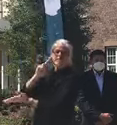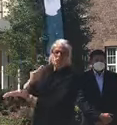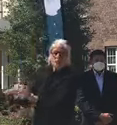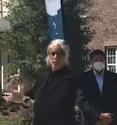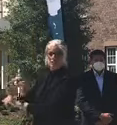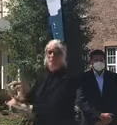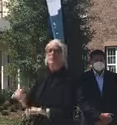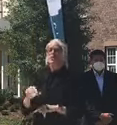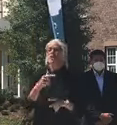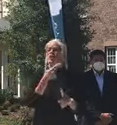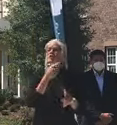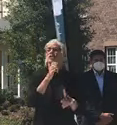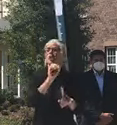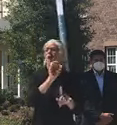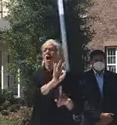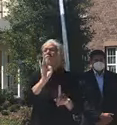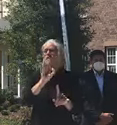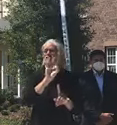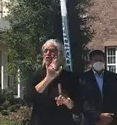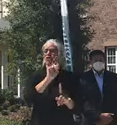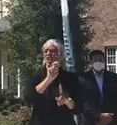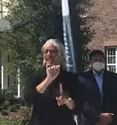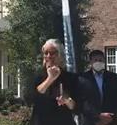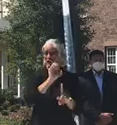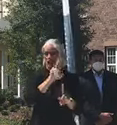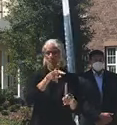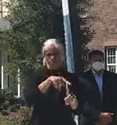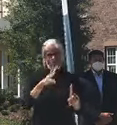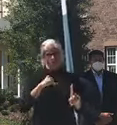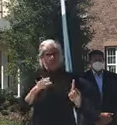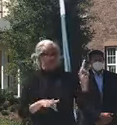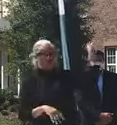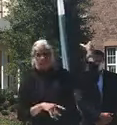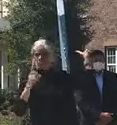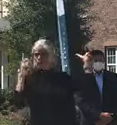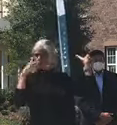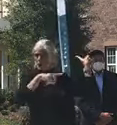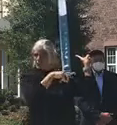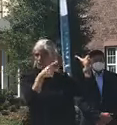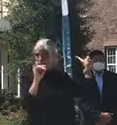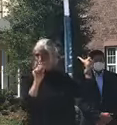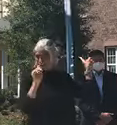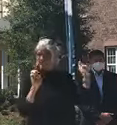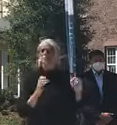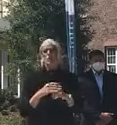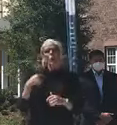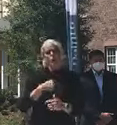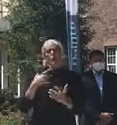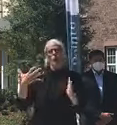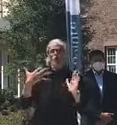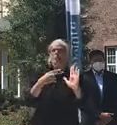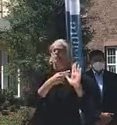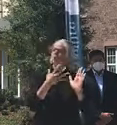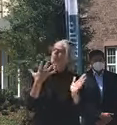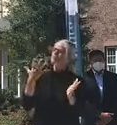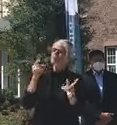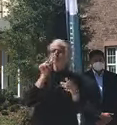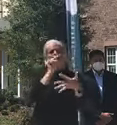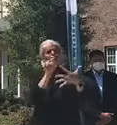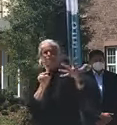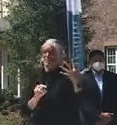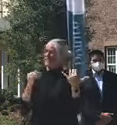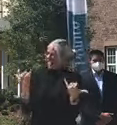Frazier, the owner of Dolphin Point. We're here at Dolphin Point to highlight what I believe is a successful approach